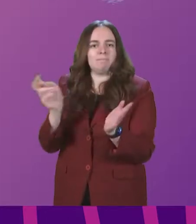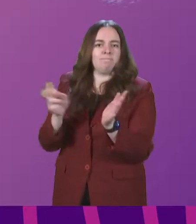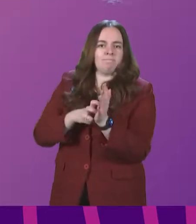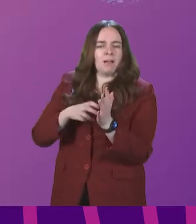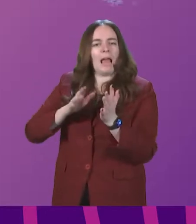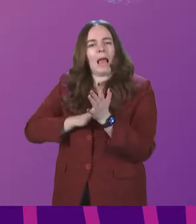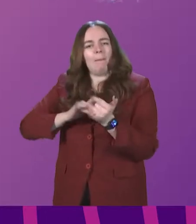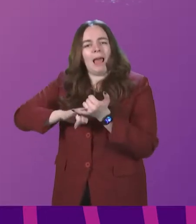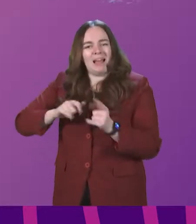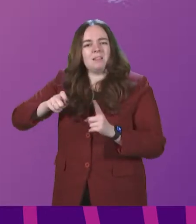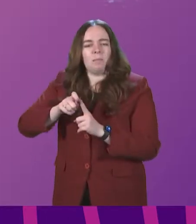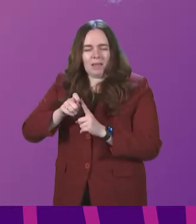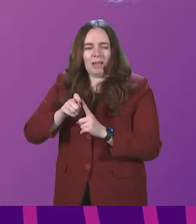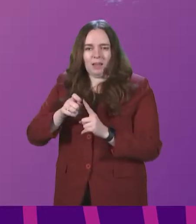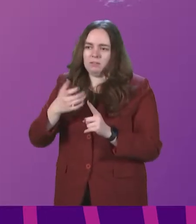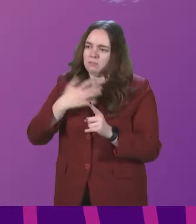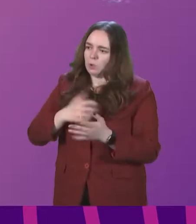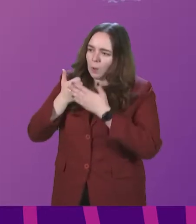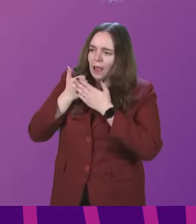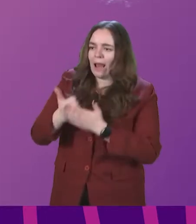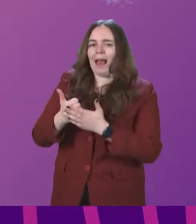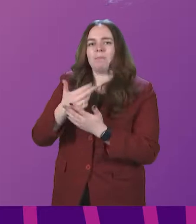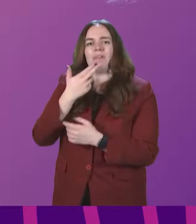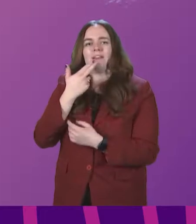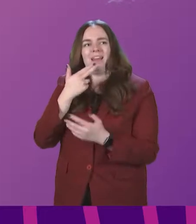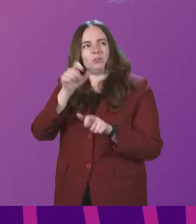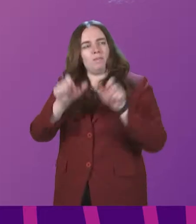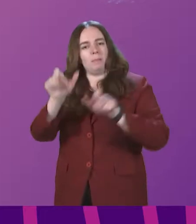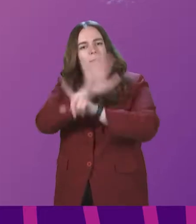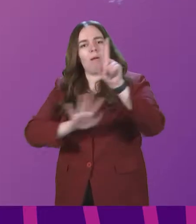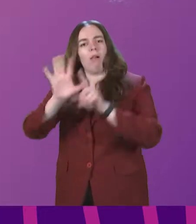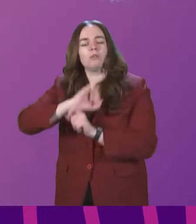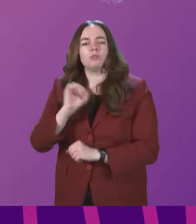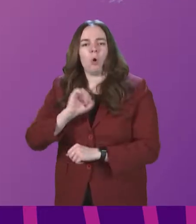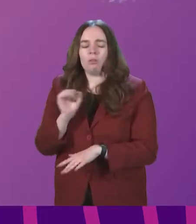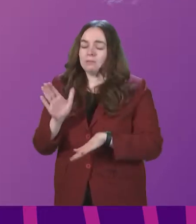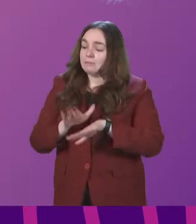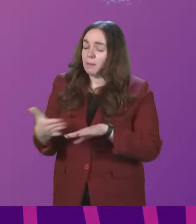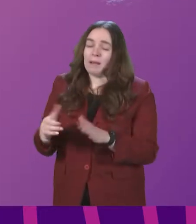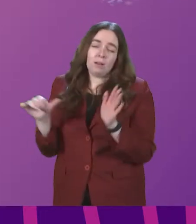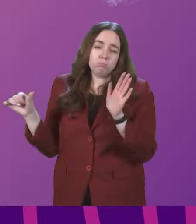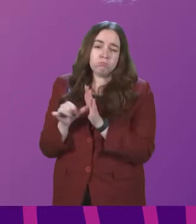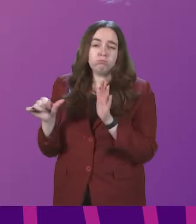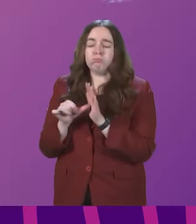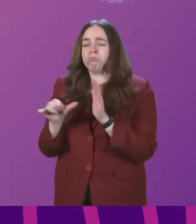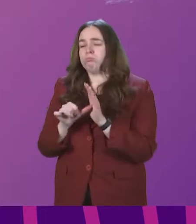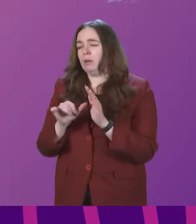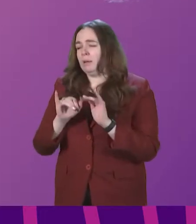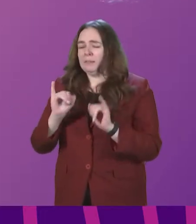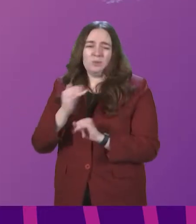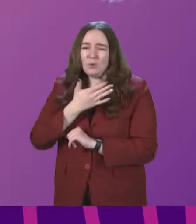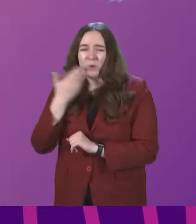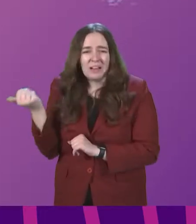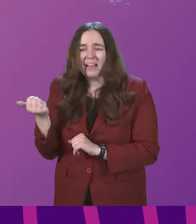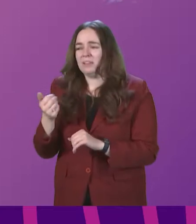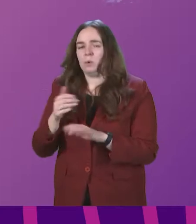Parliament. To serve the needs of the people of Scotland, no matter how difficult, how unpleasant, or how